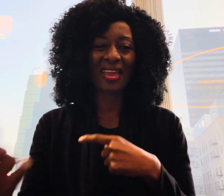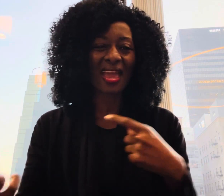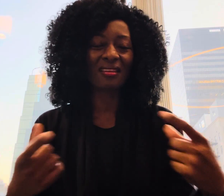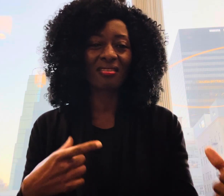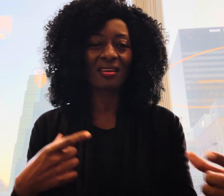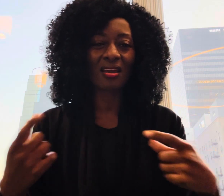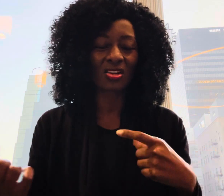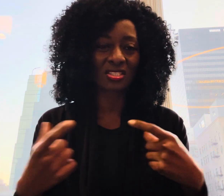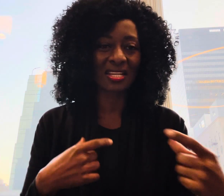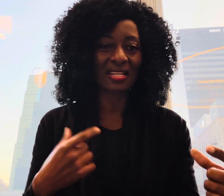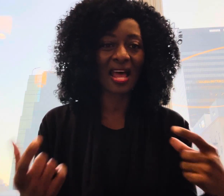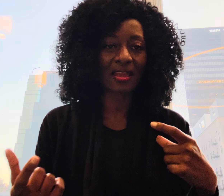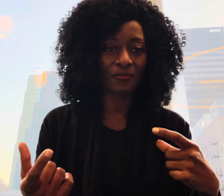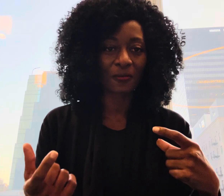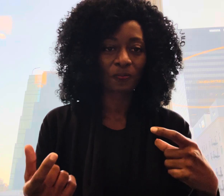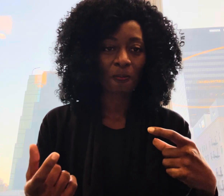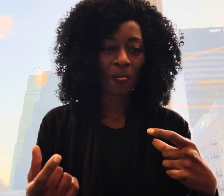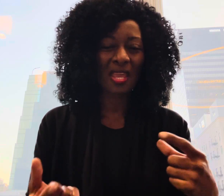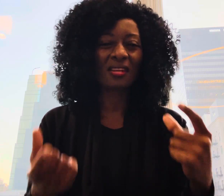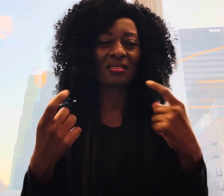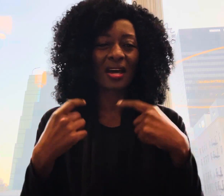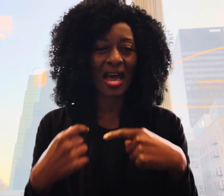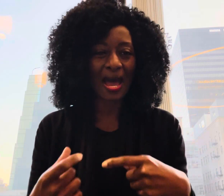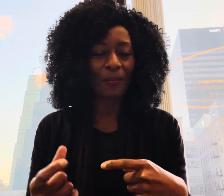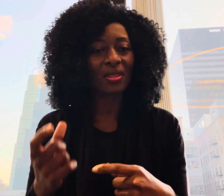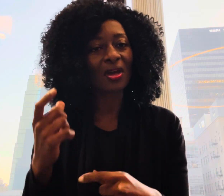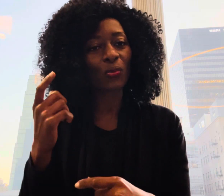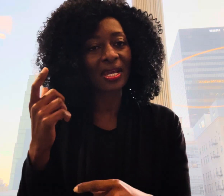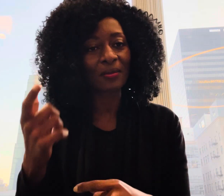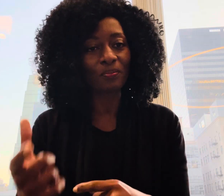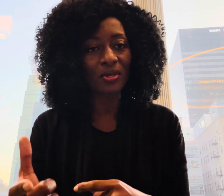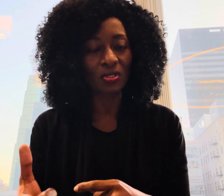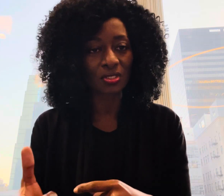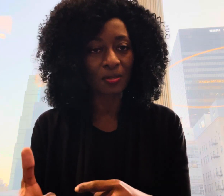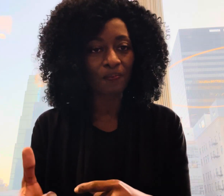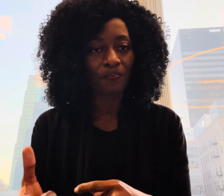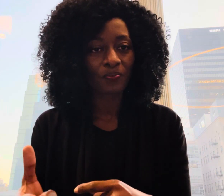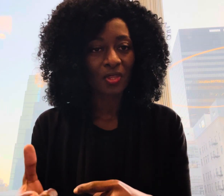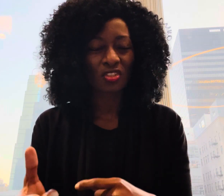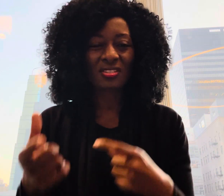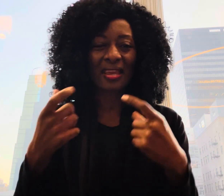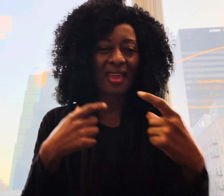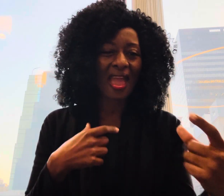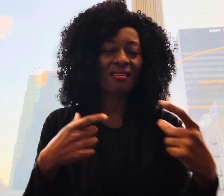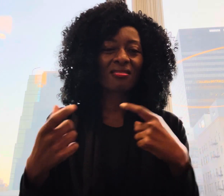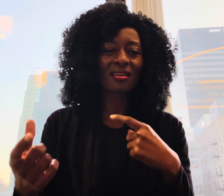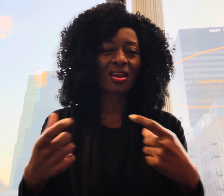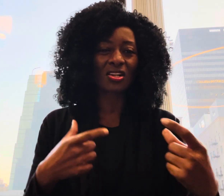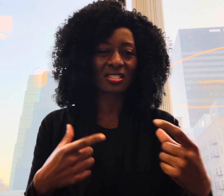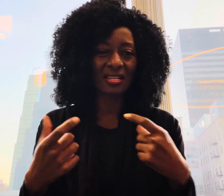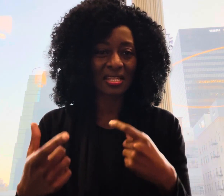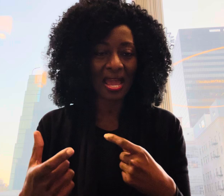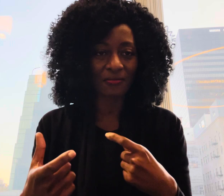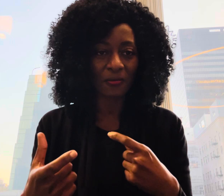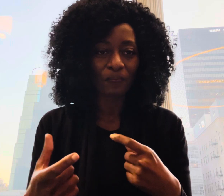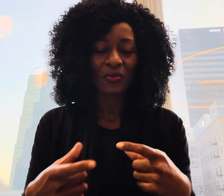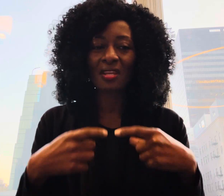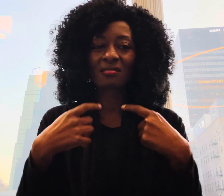anything else in life it is a habit that we can build just like anything else in life it is